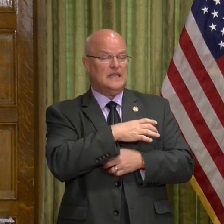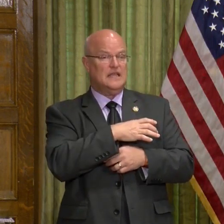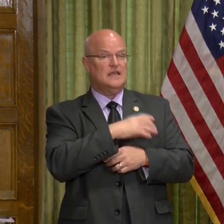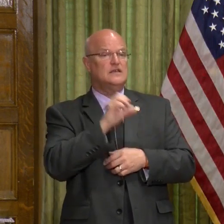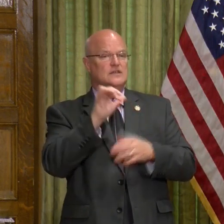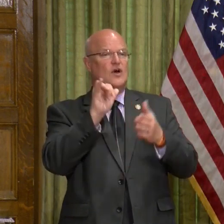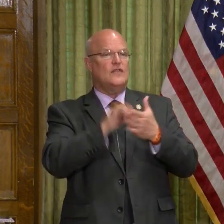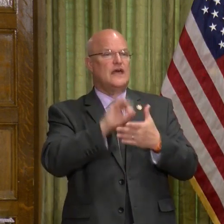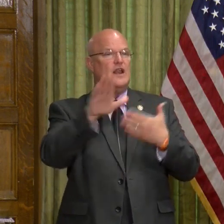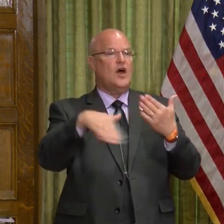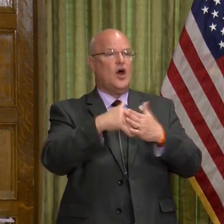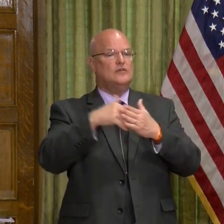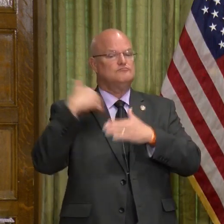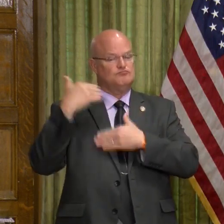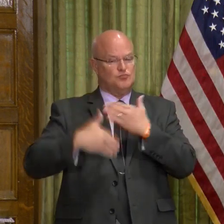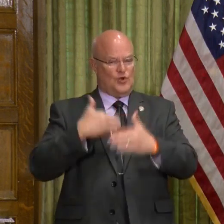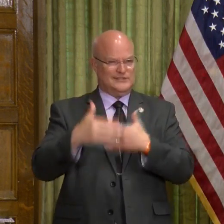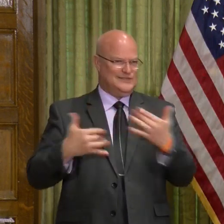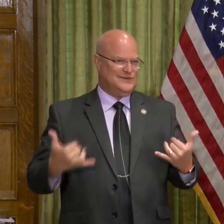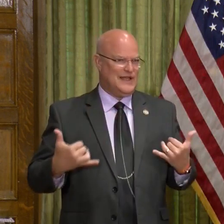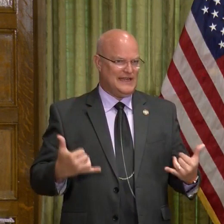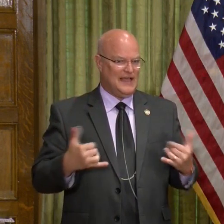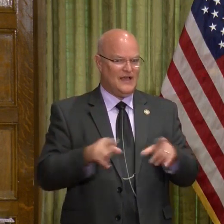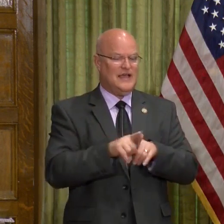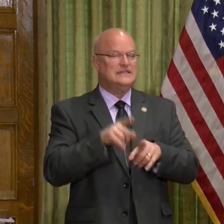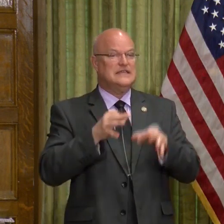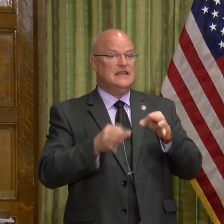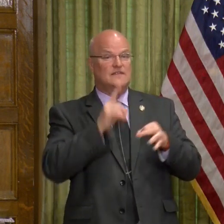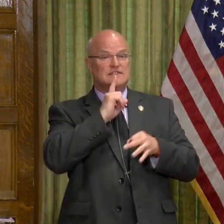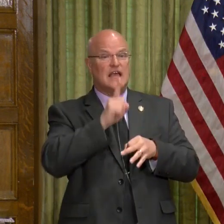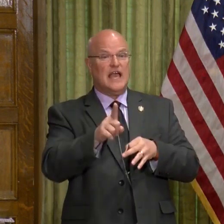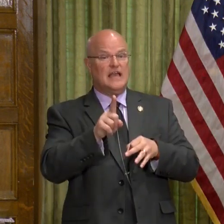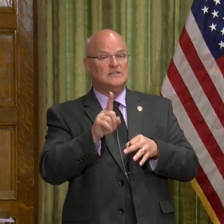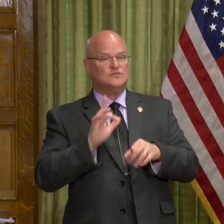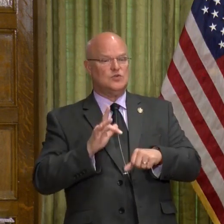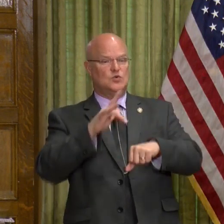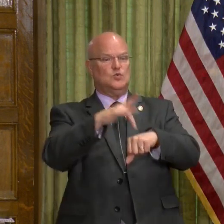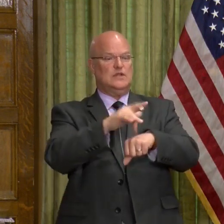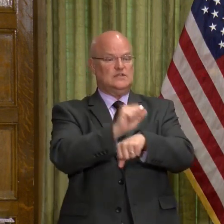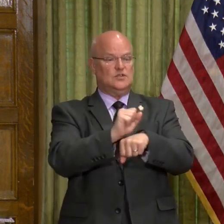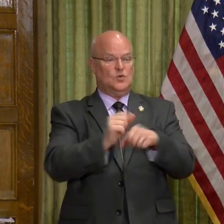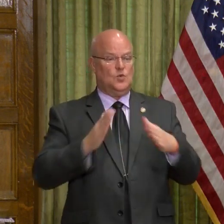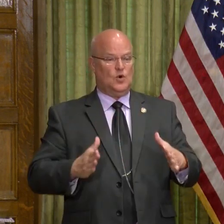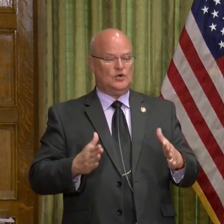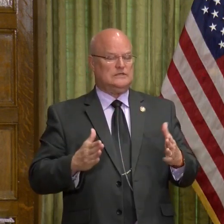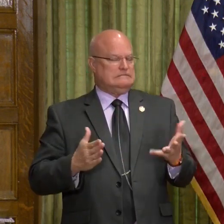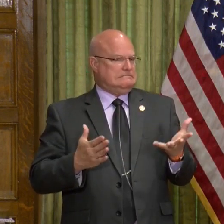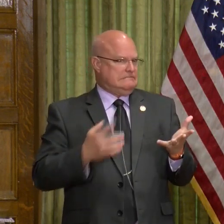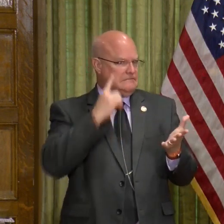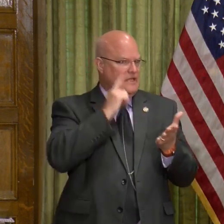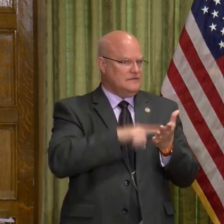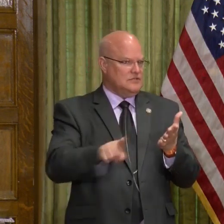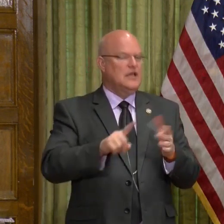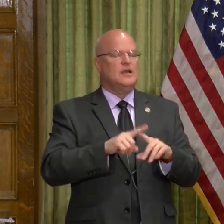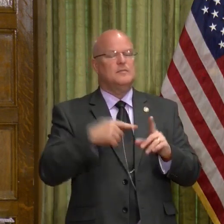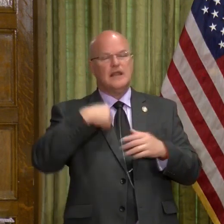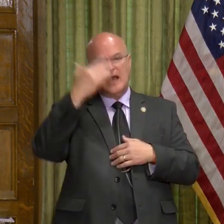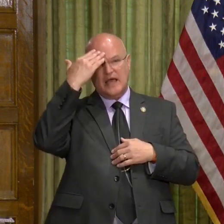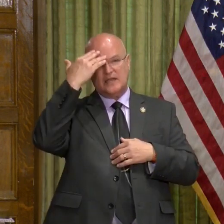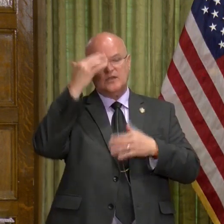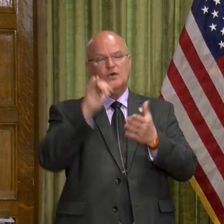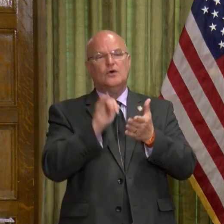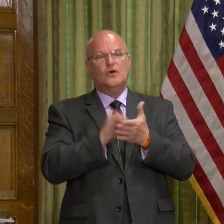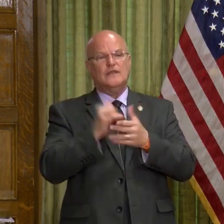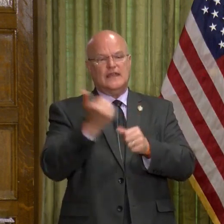So that all is in process. As to whether it's actually reached the workers yet, I'd have to check. But I know